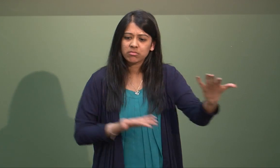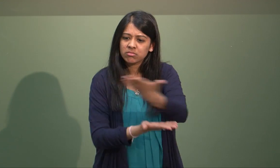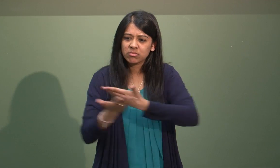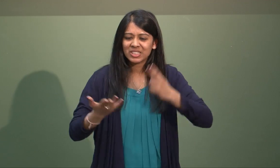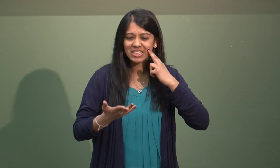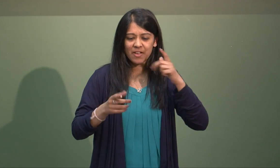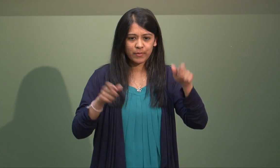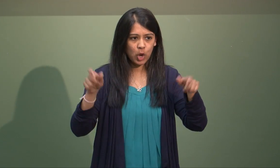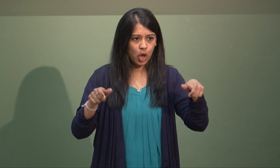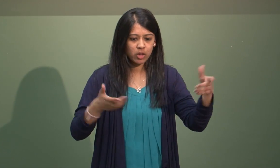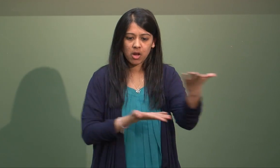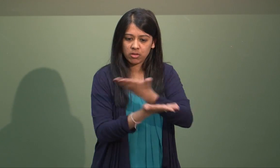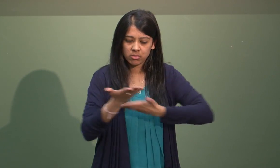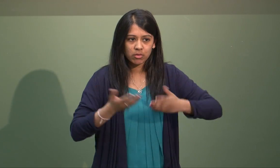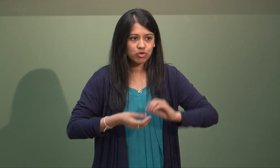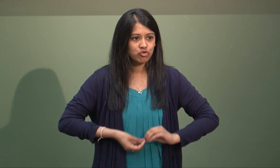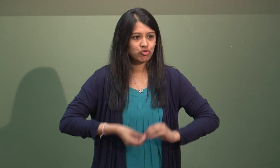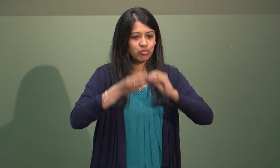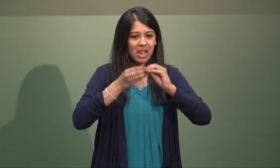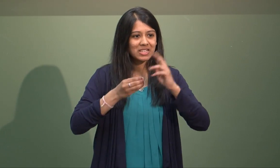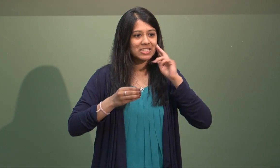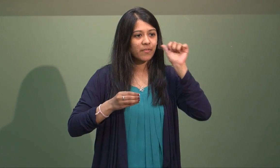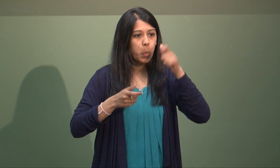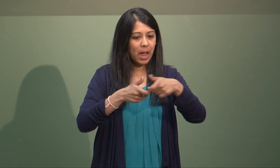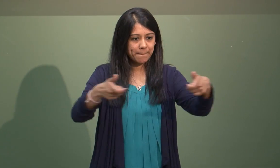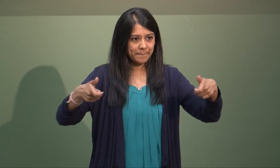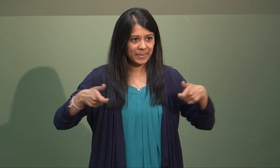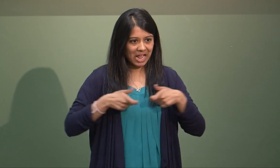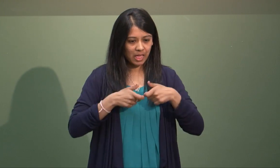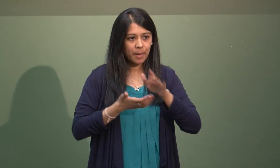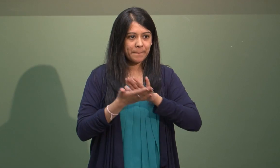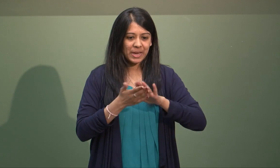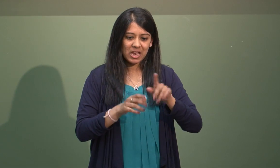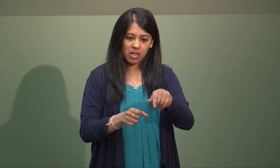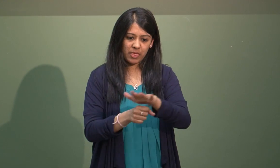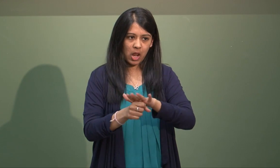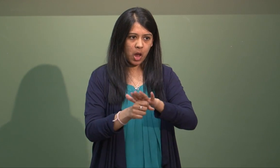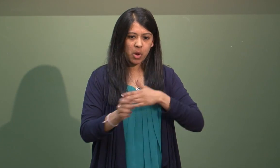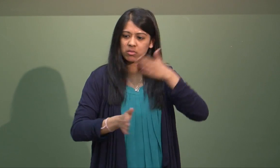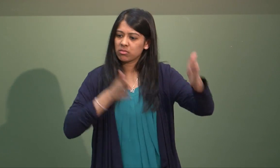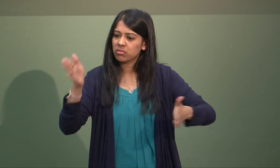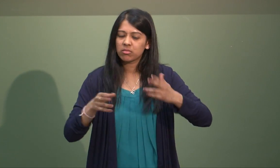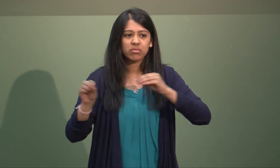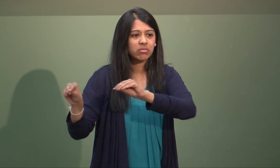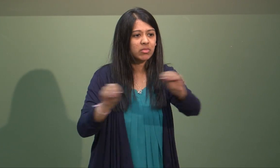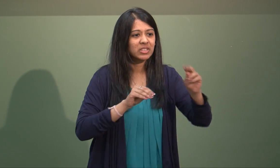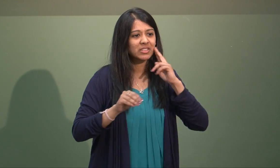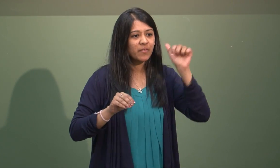various projects creating deaf awareness materials for local